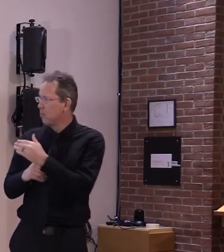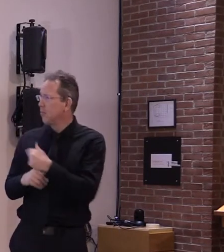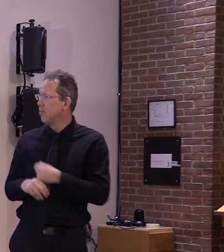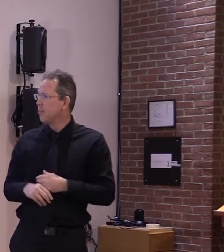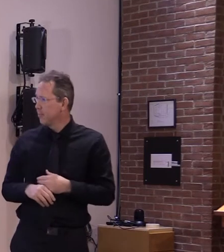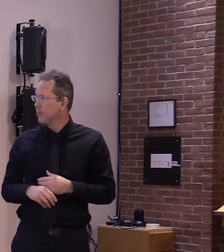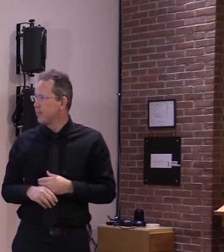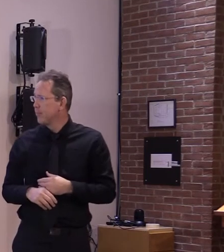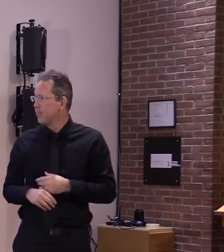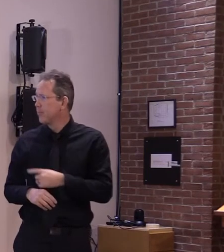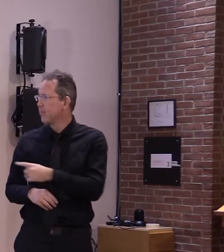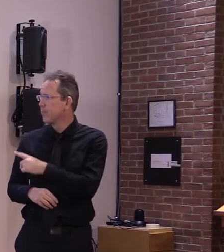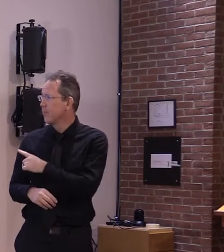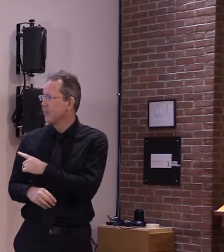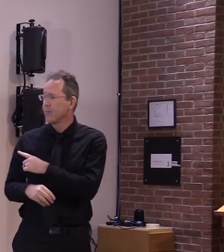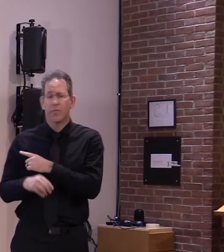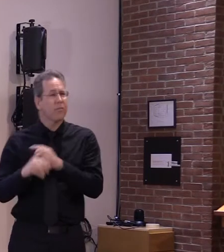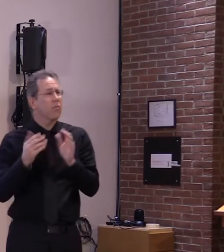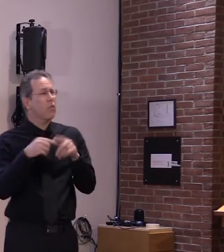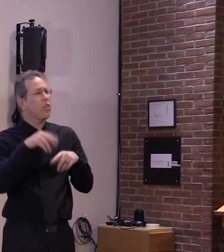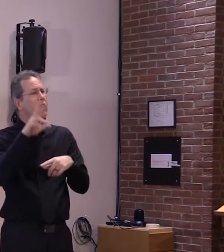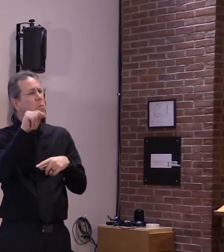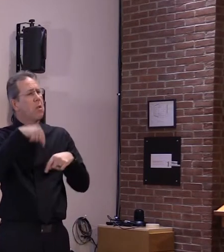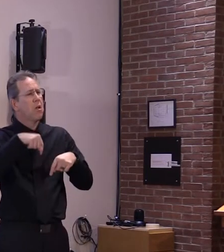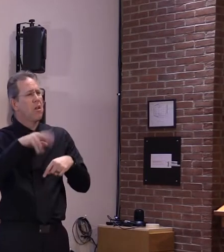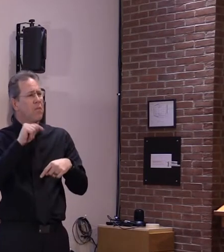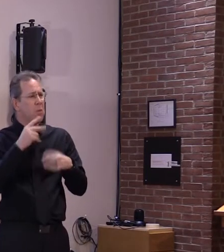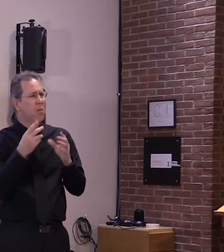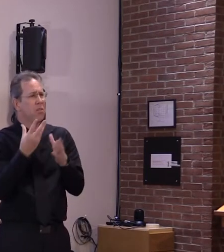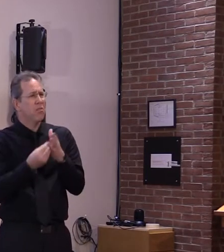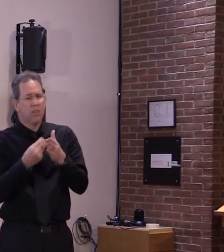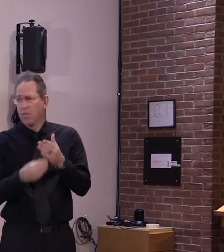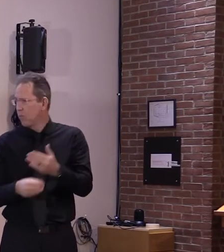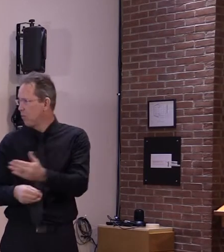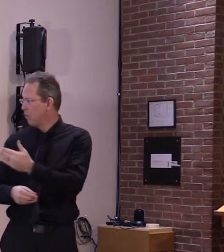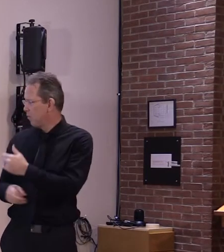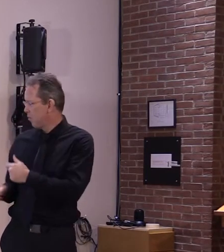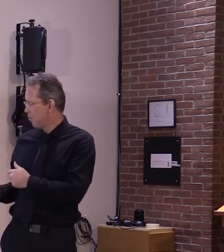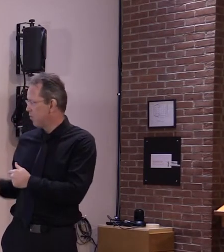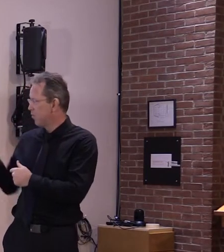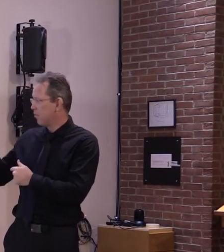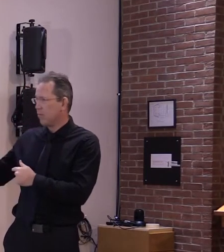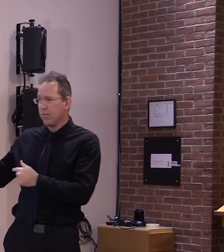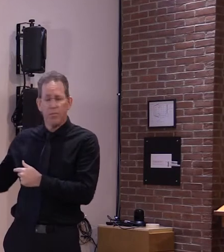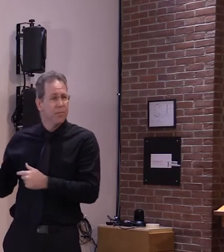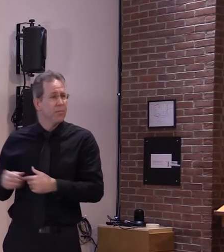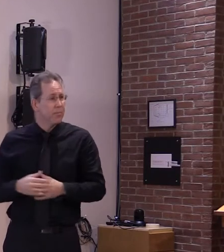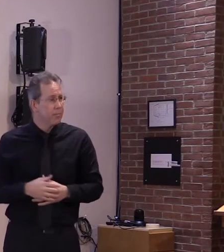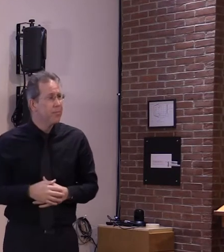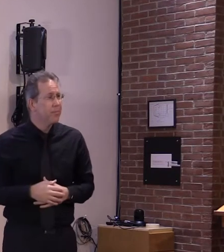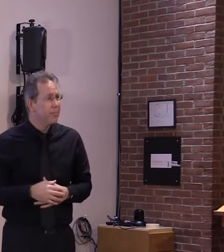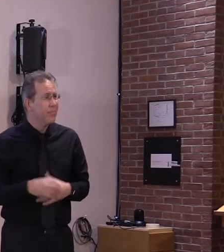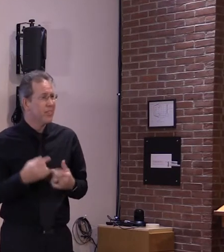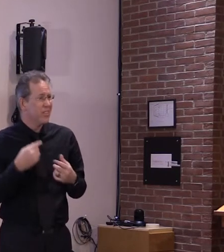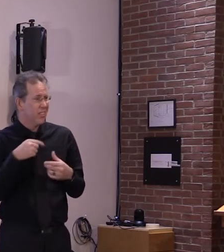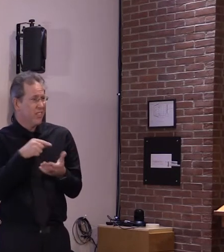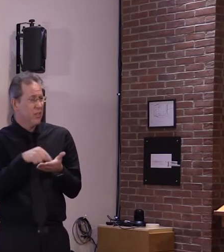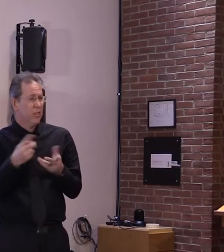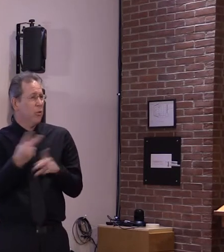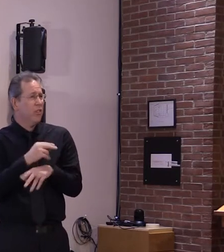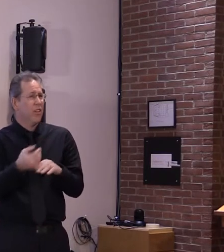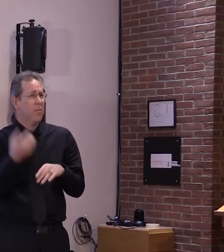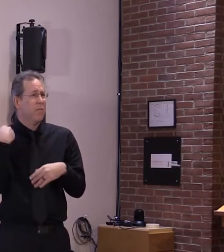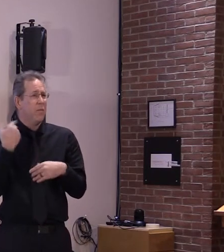home we are also met with sad news this week was the pandemic's deadliest in vermont with 15 covid19 deaths